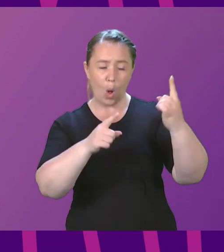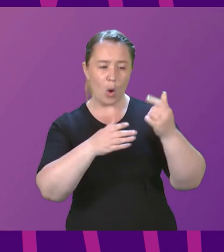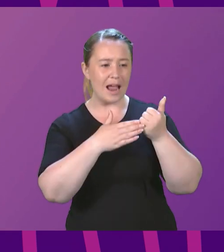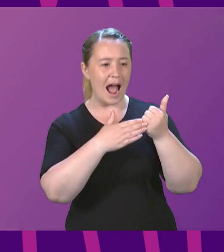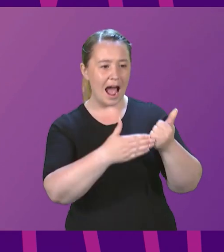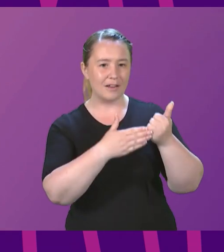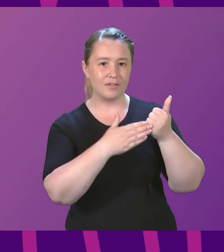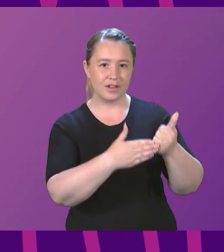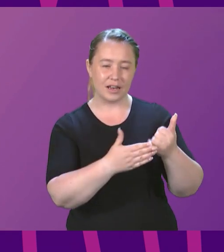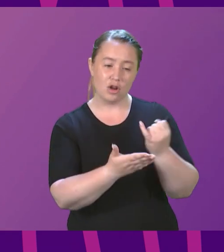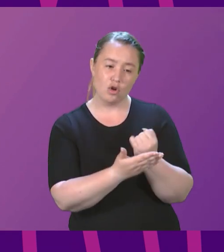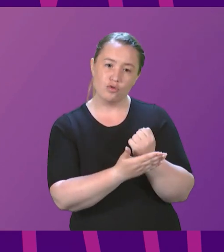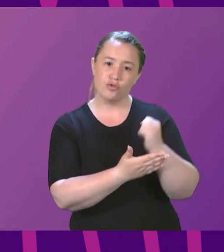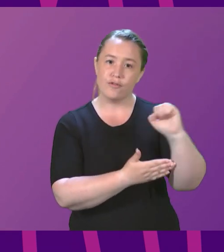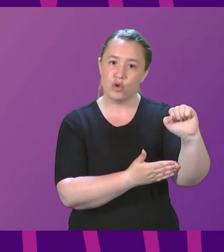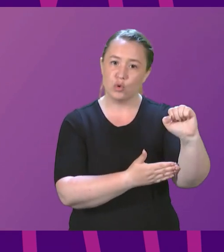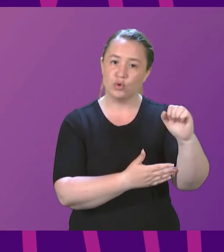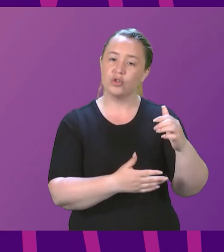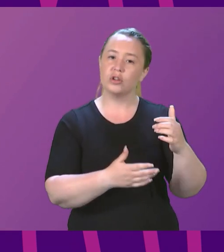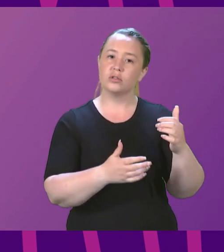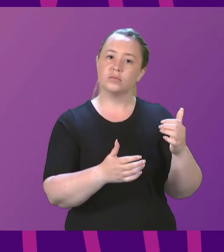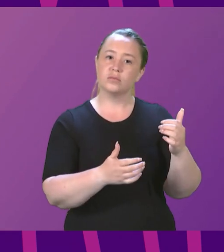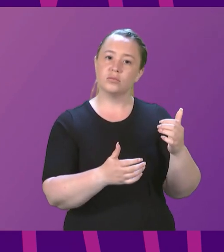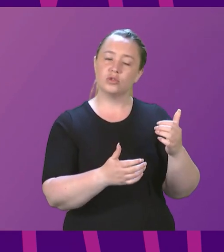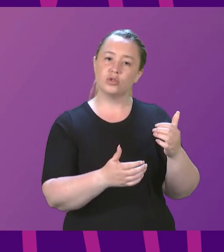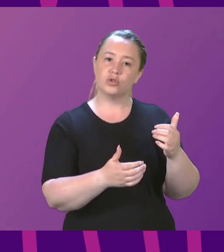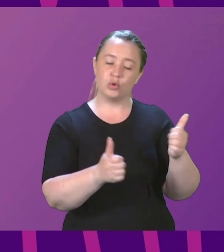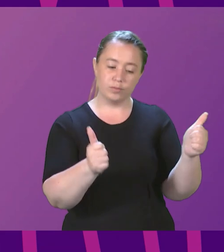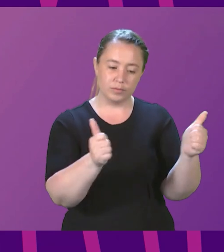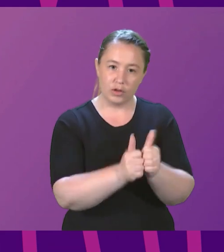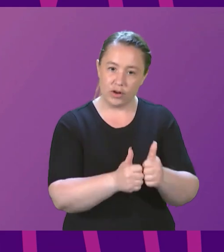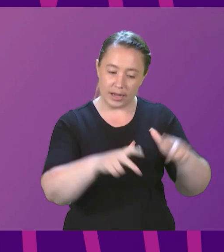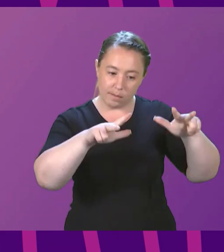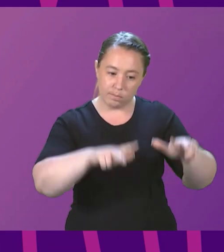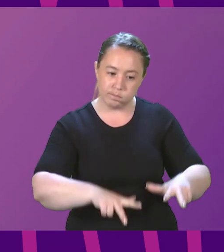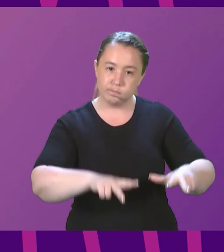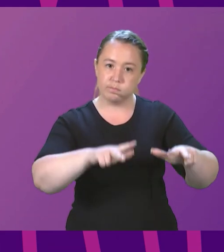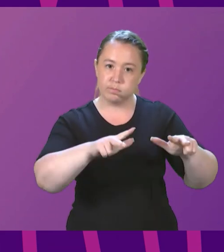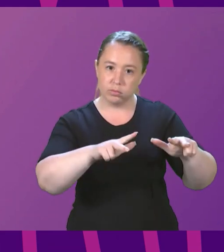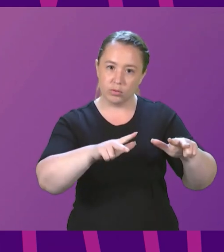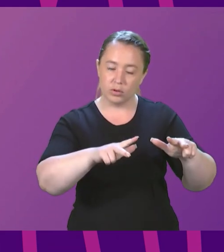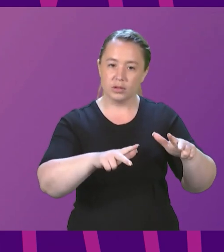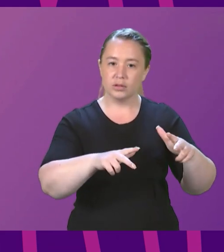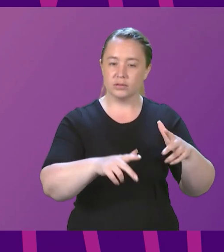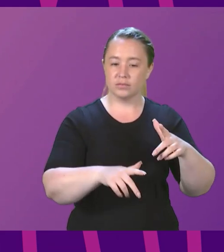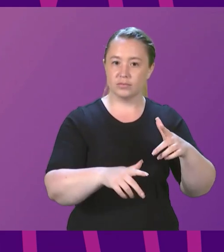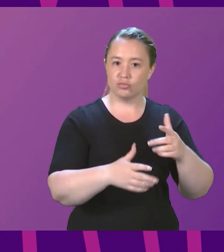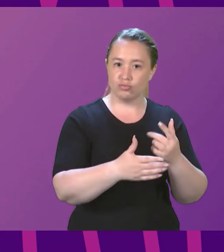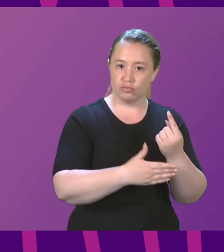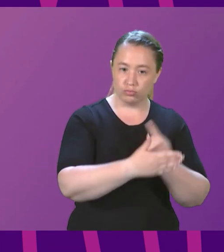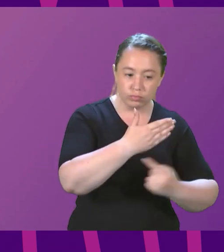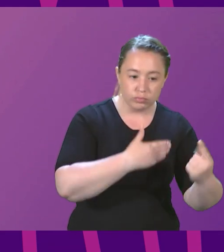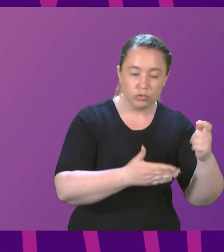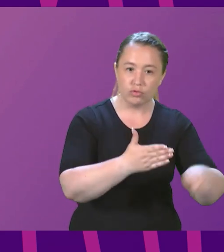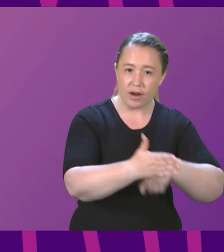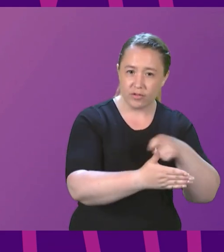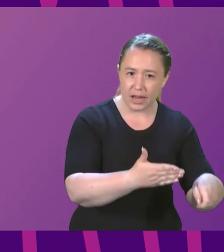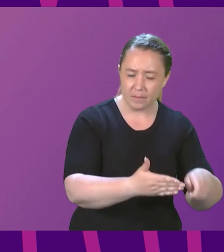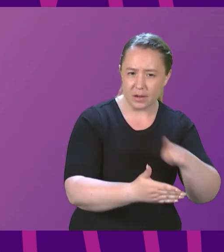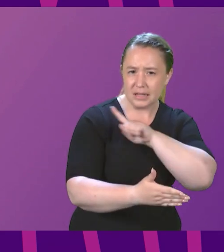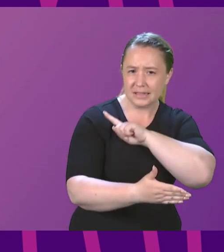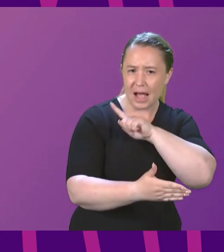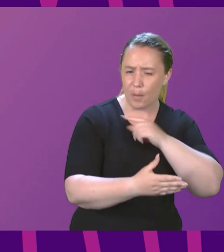to certify the referendum bill as being legally competent? And is that why the Lord Advocate is taking it to court rather than being brought before Parliament today?